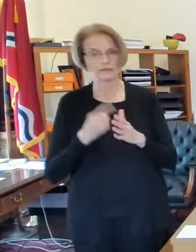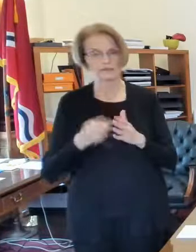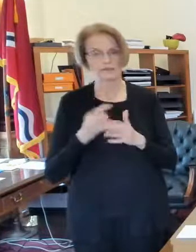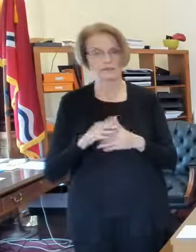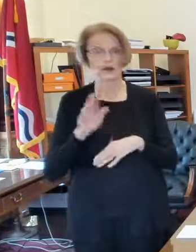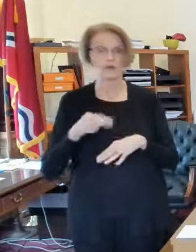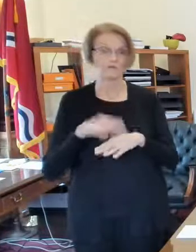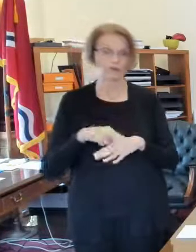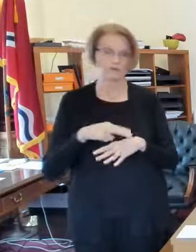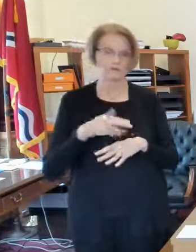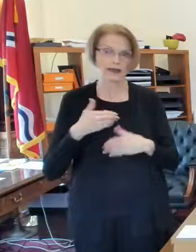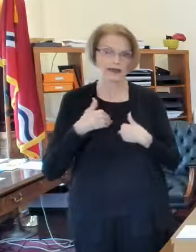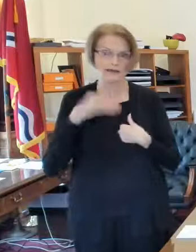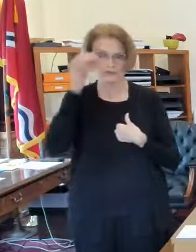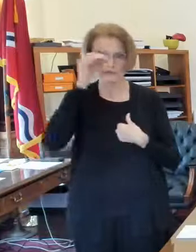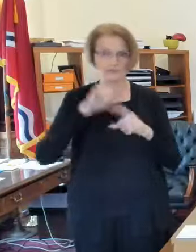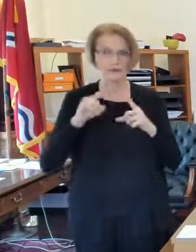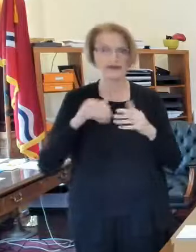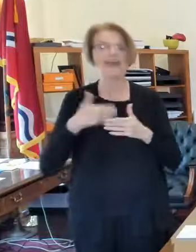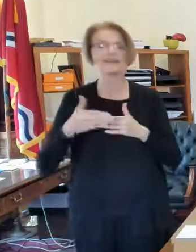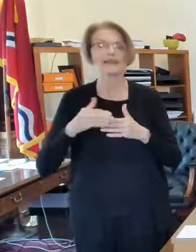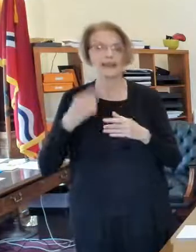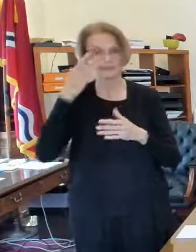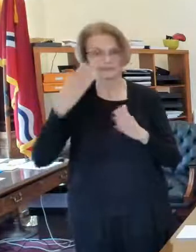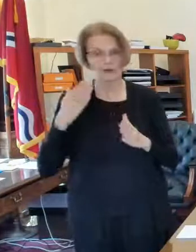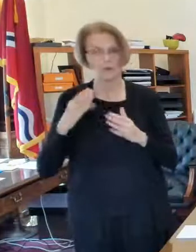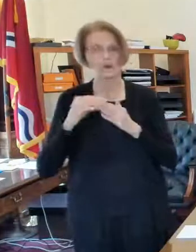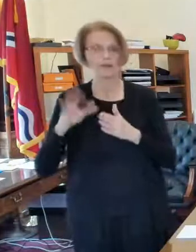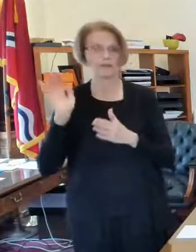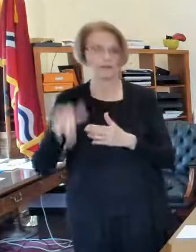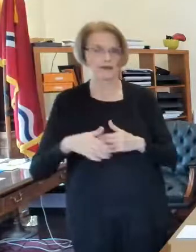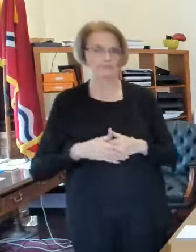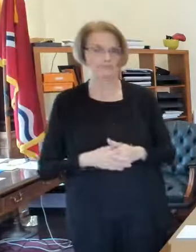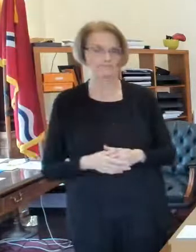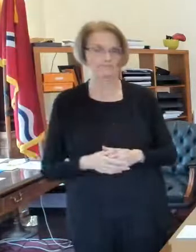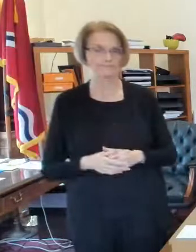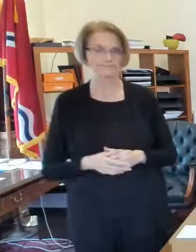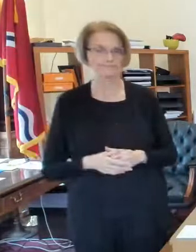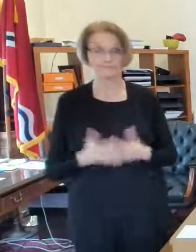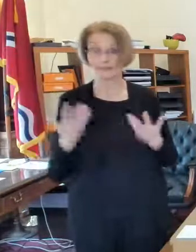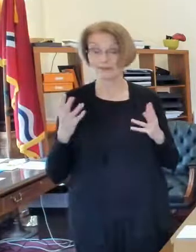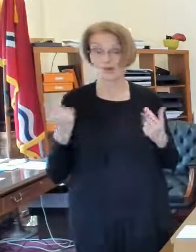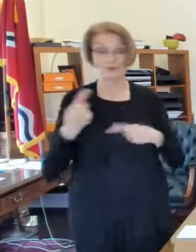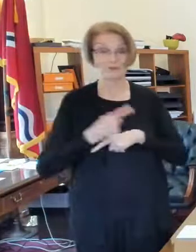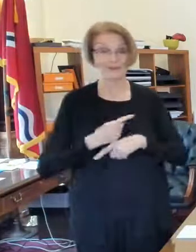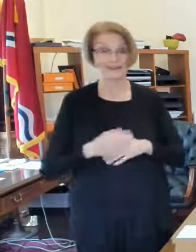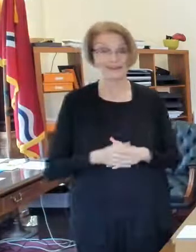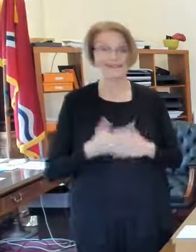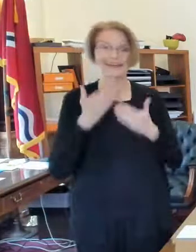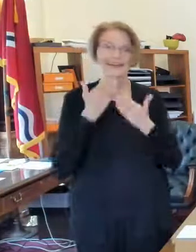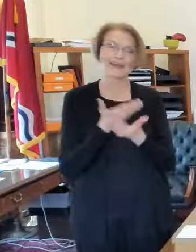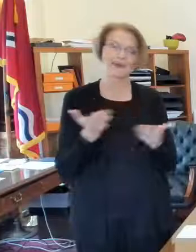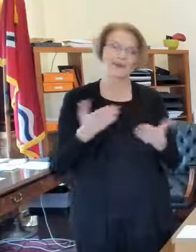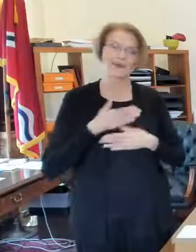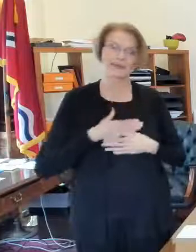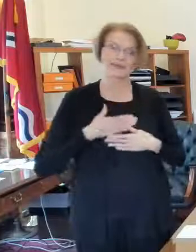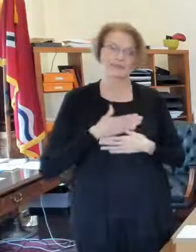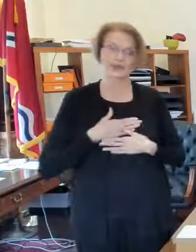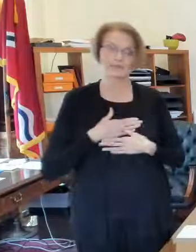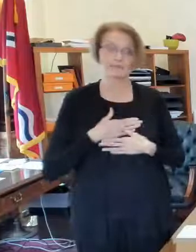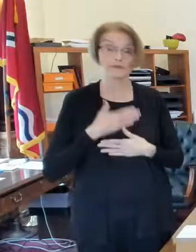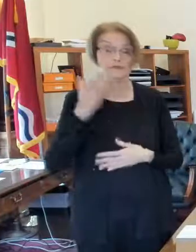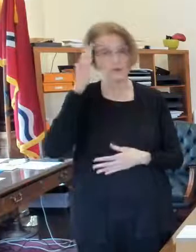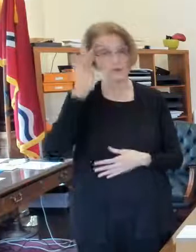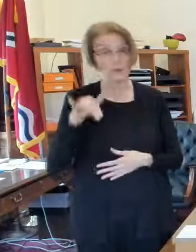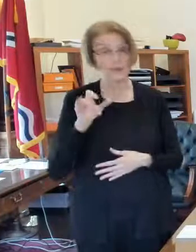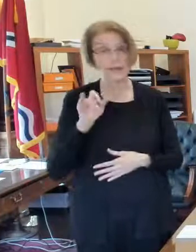opinions about it but you know the next mayor will lead us forward on that subject that's it for today thank you guys appreciate it you know